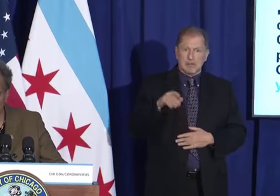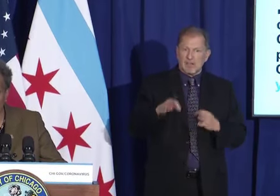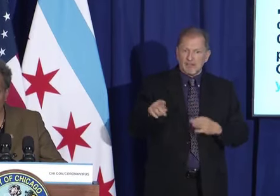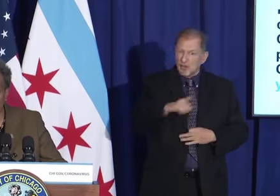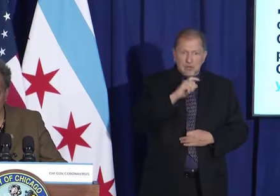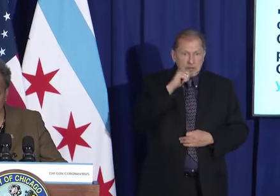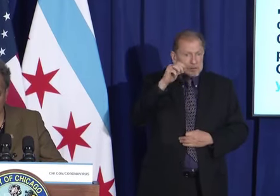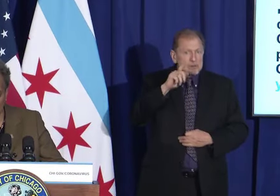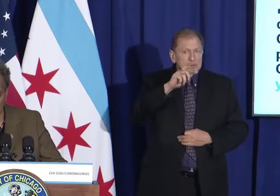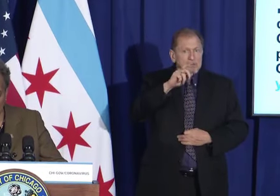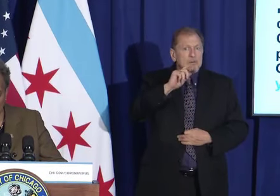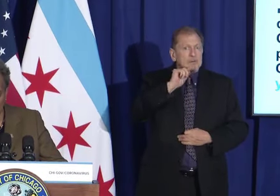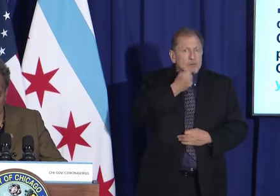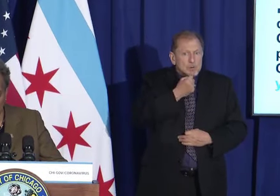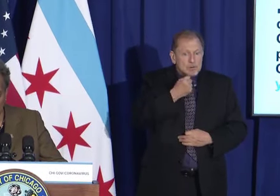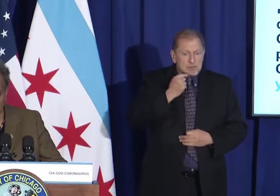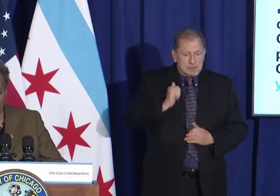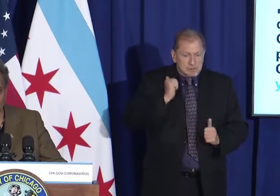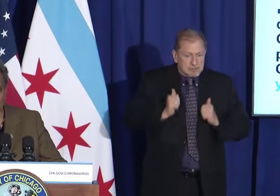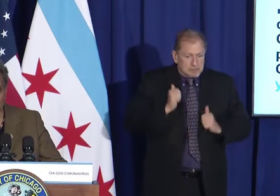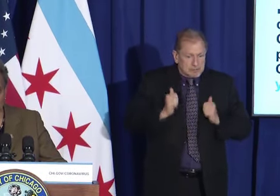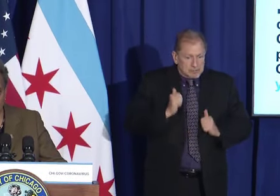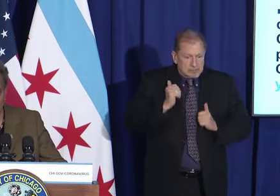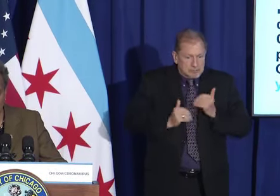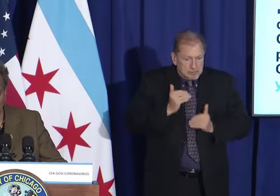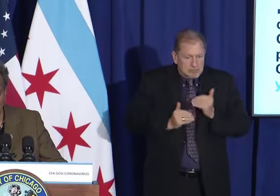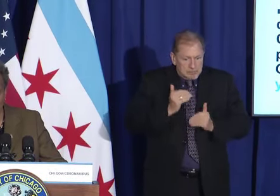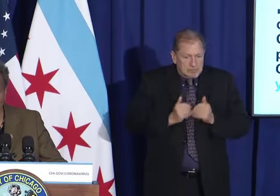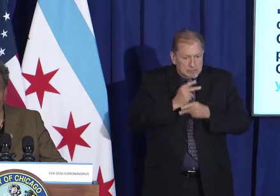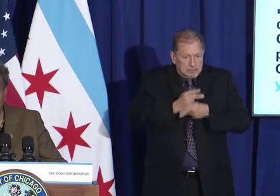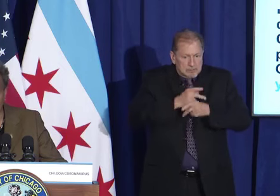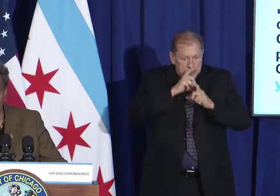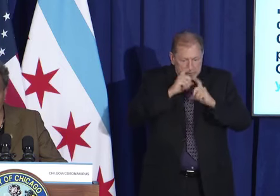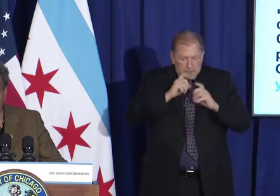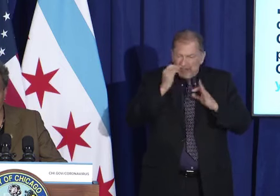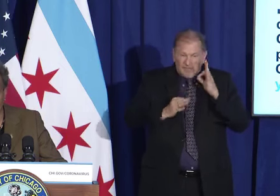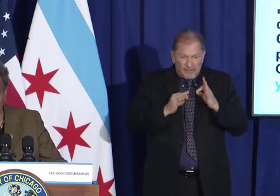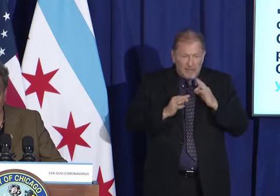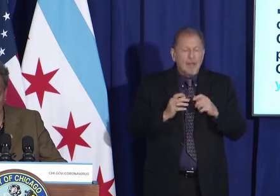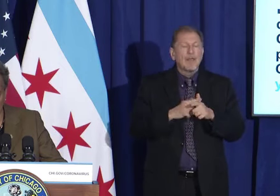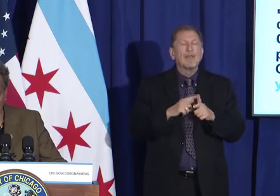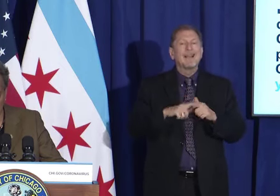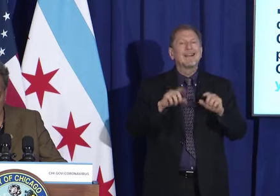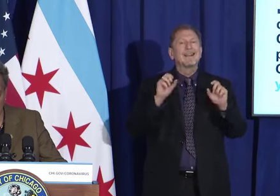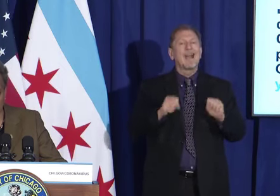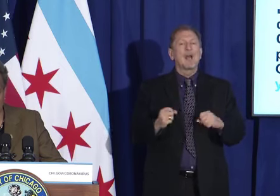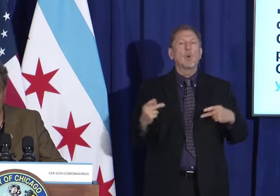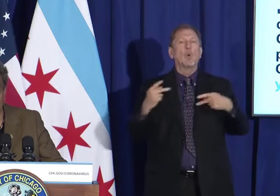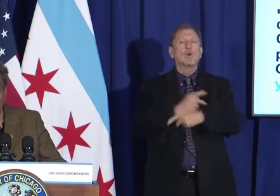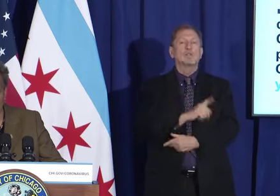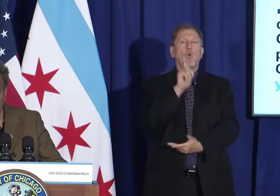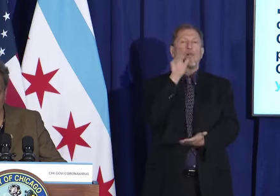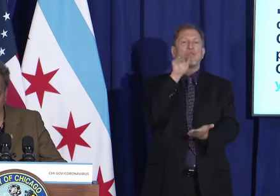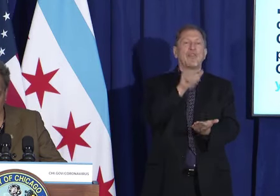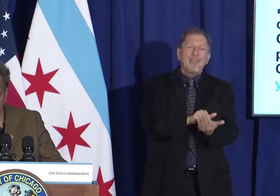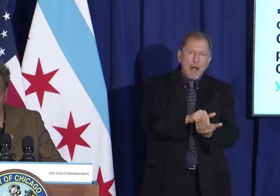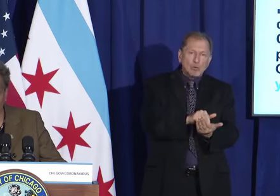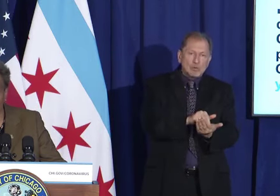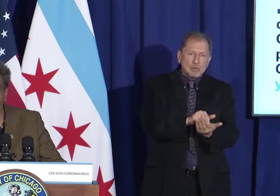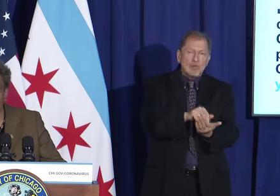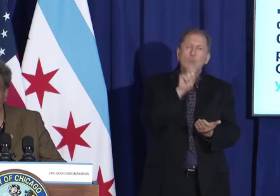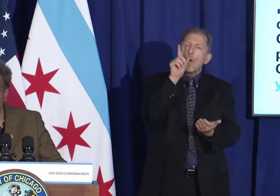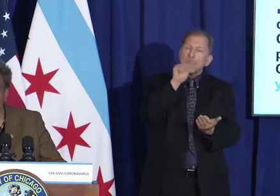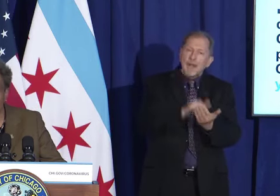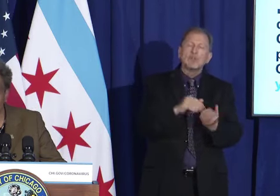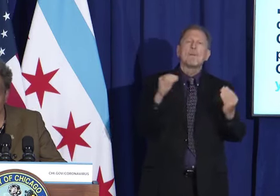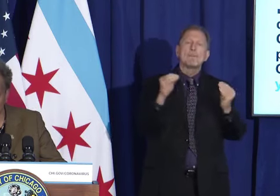our estimates are that we could see a thousand more Chicagoans die from this virus